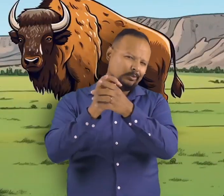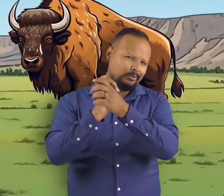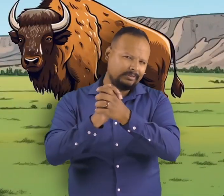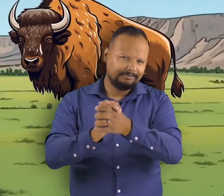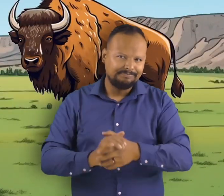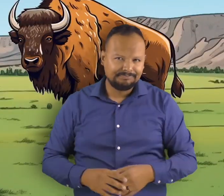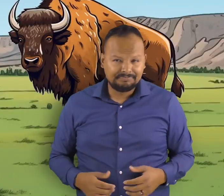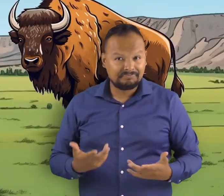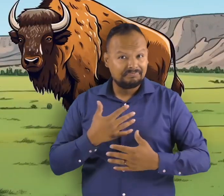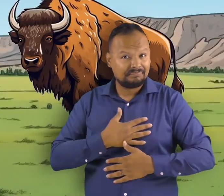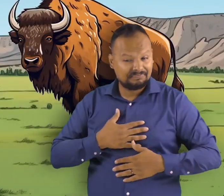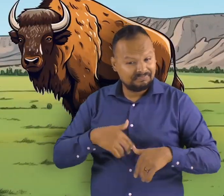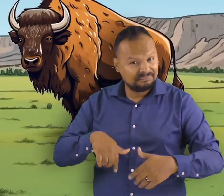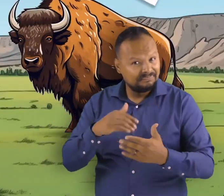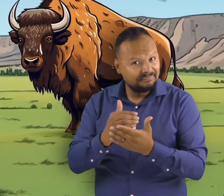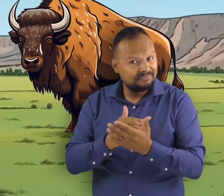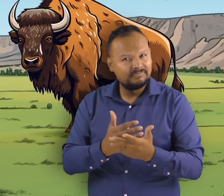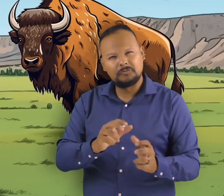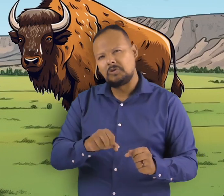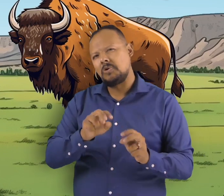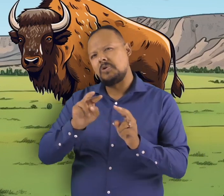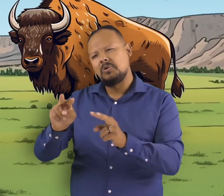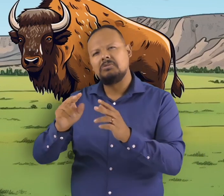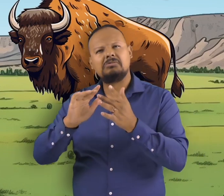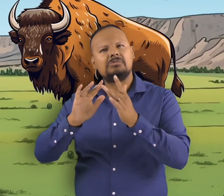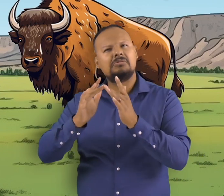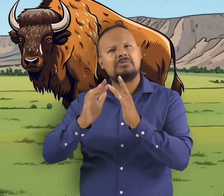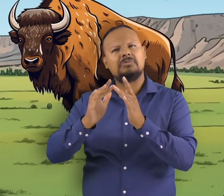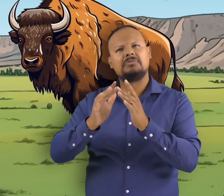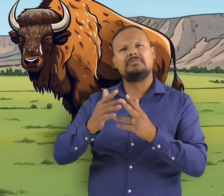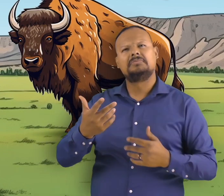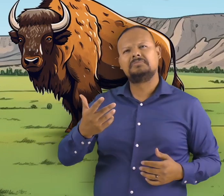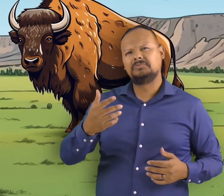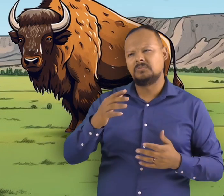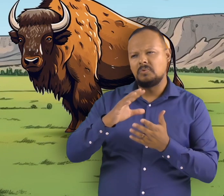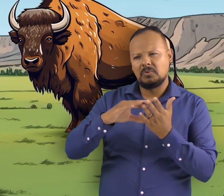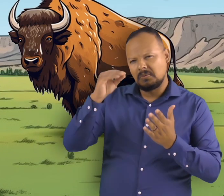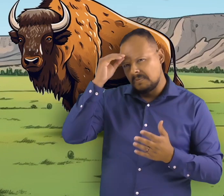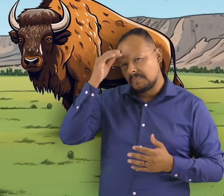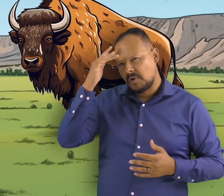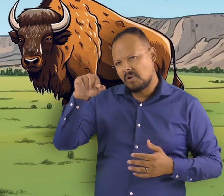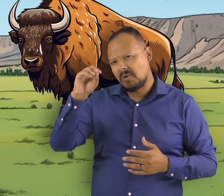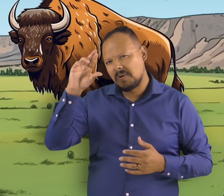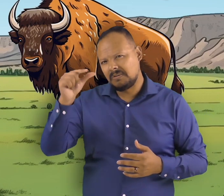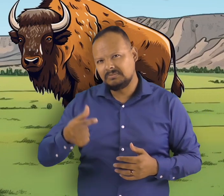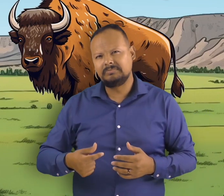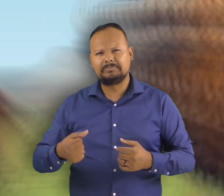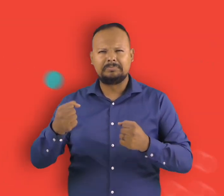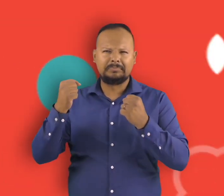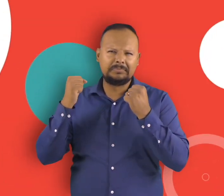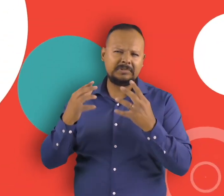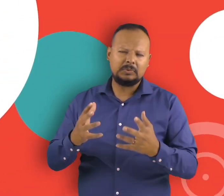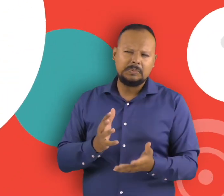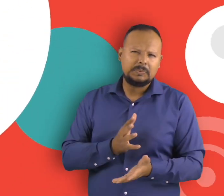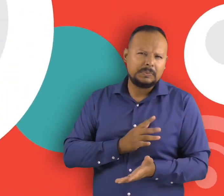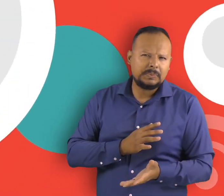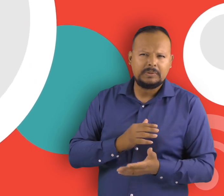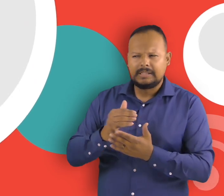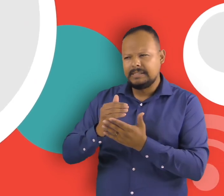lesson you can visit learnbright.org to check out more cool lesson plans hope you had